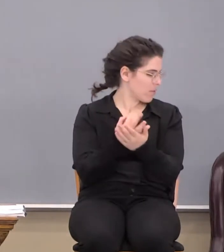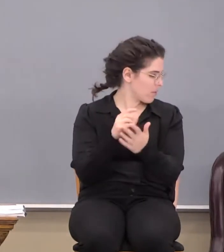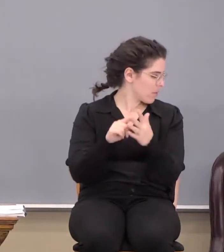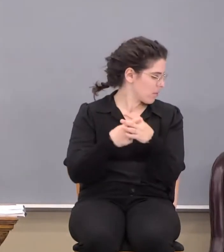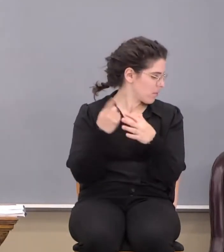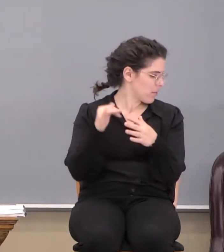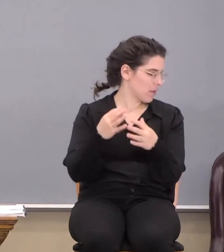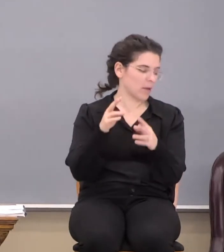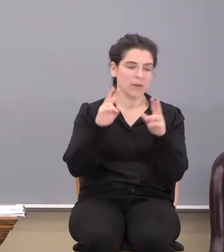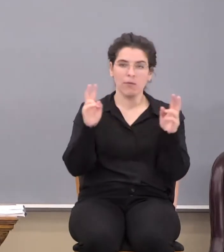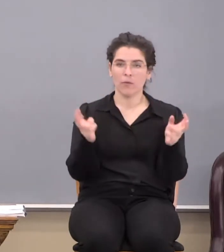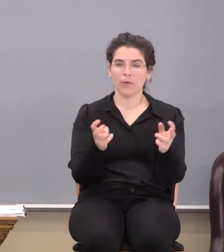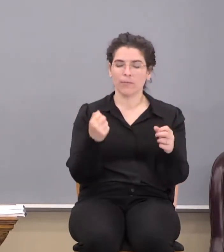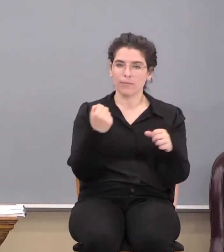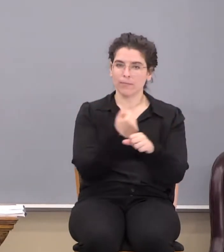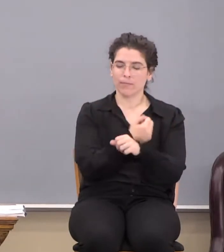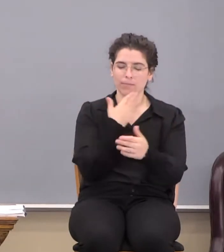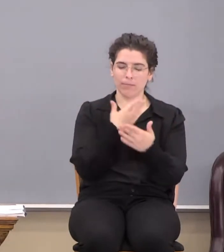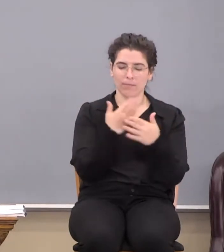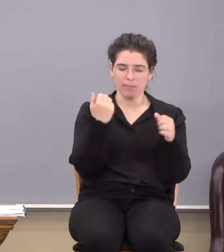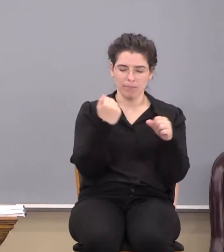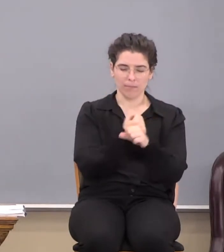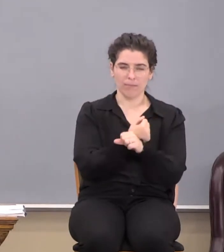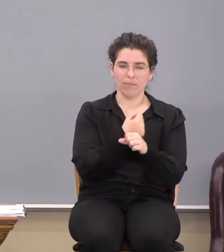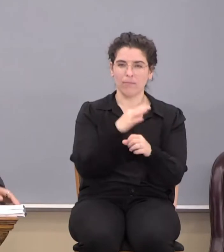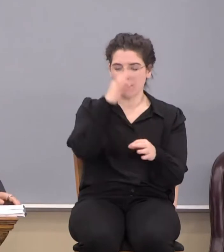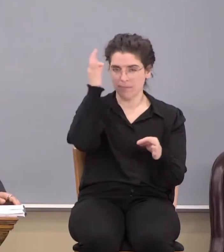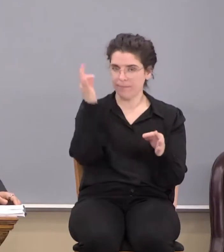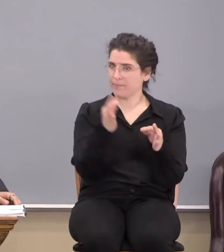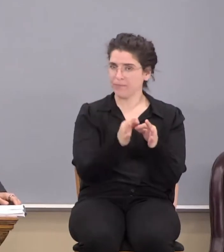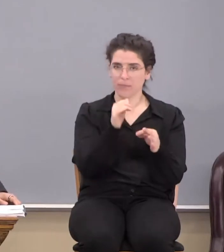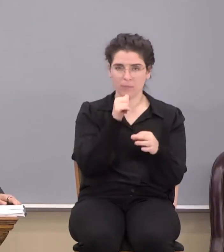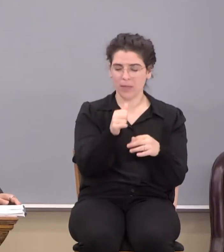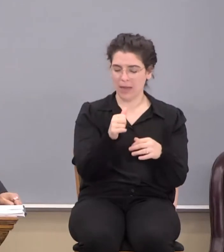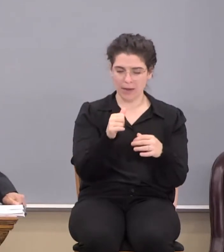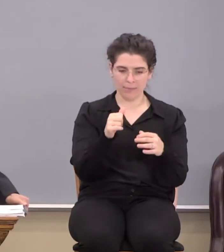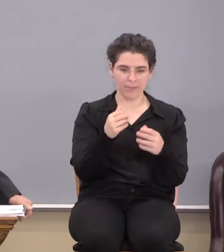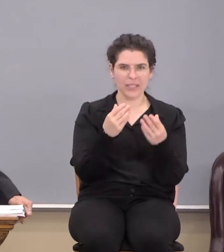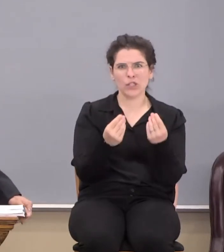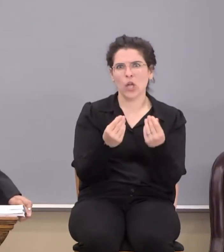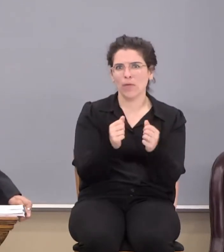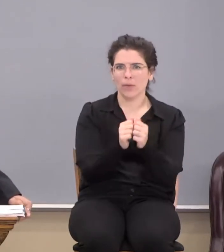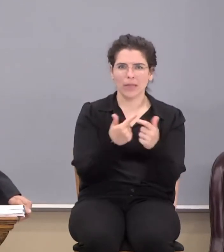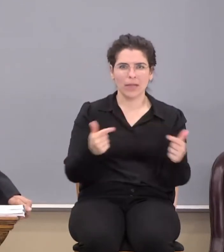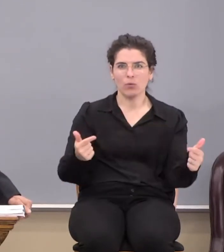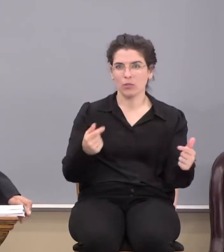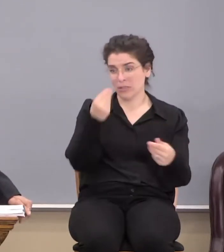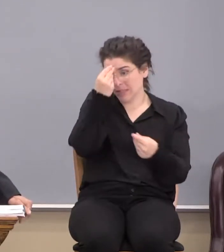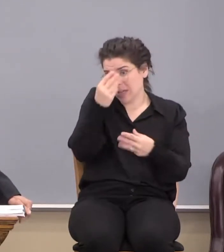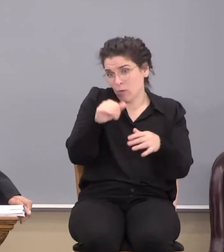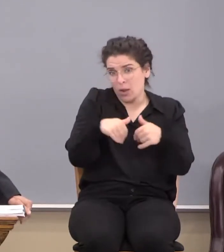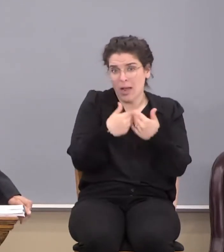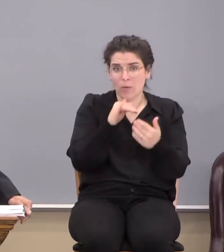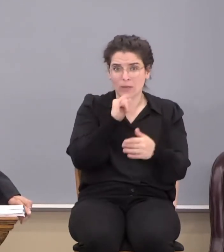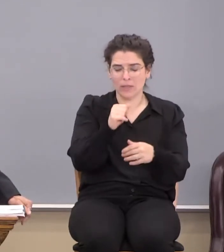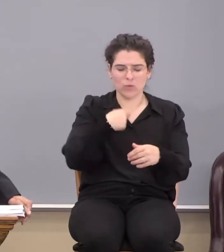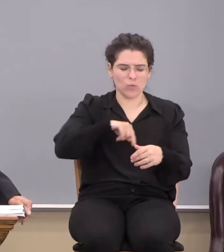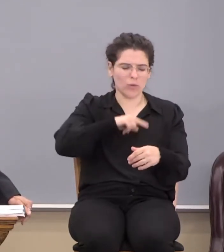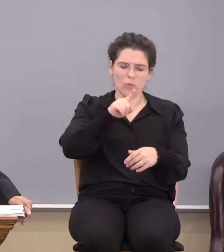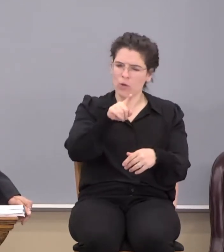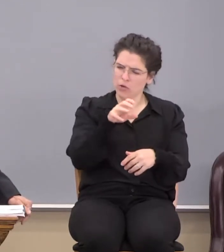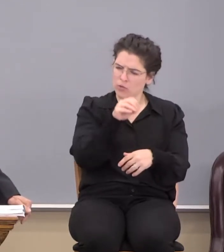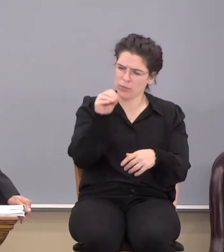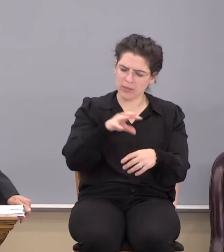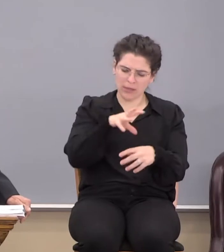that phrase and says, fight the good fight of faith, he's not soft peddling anything. He's telling us how it is. We absolutely are involved in